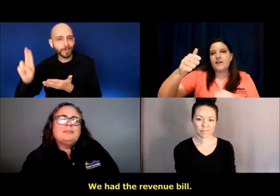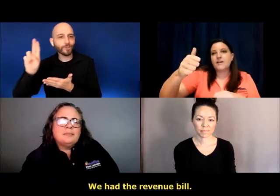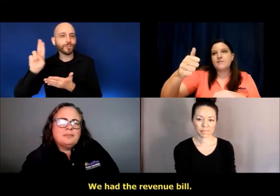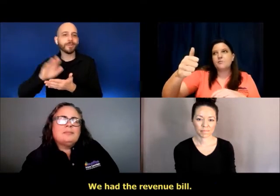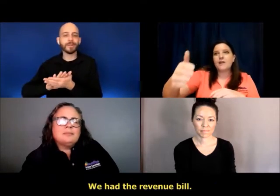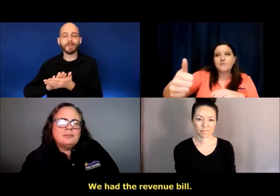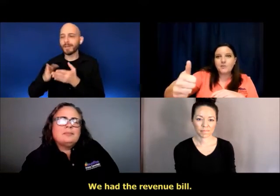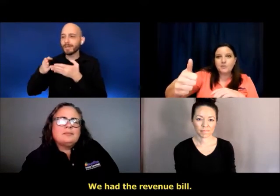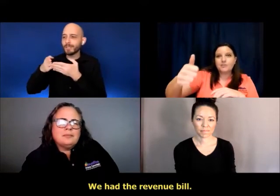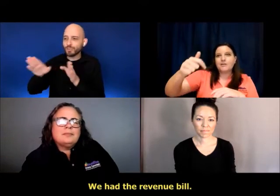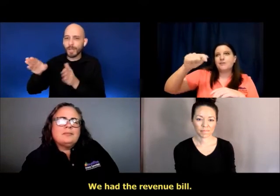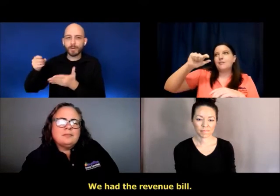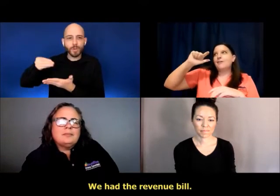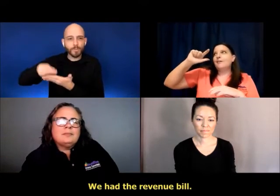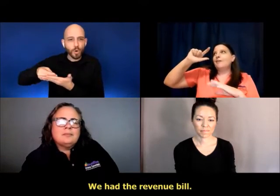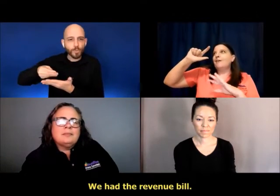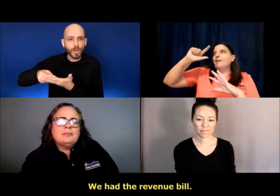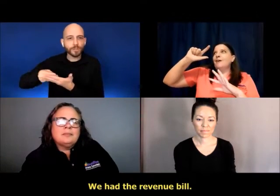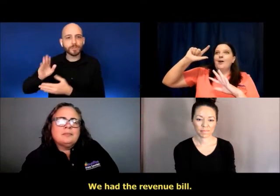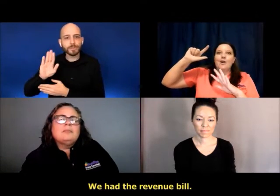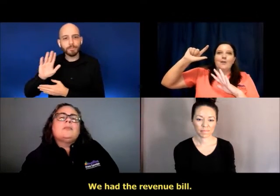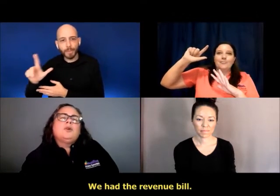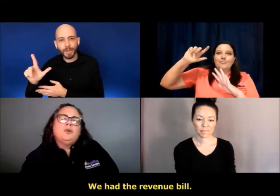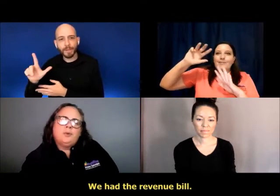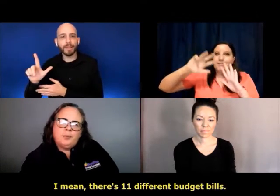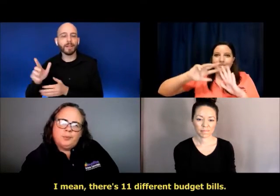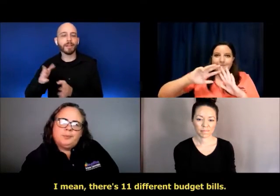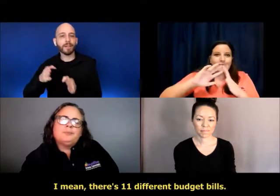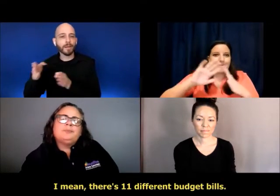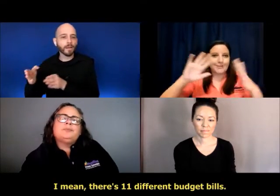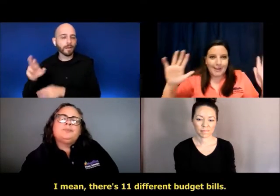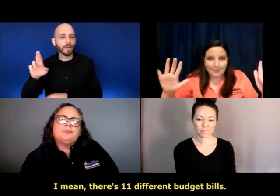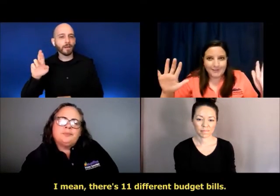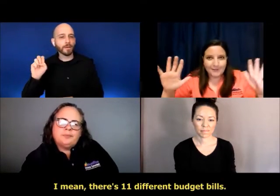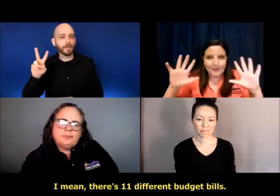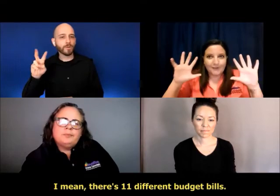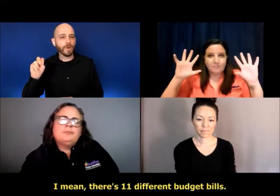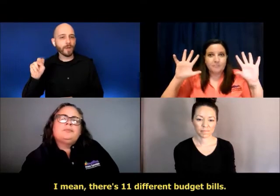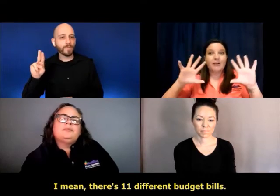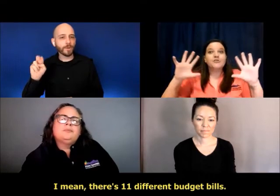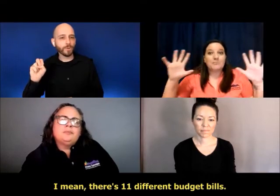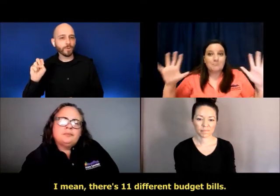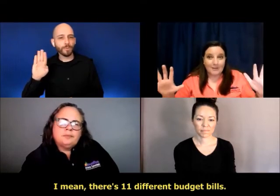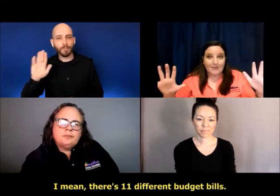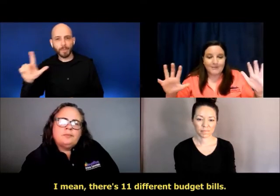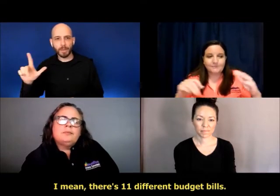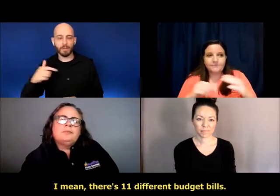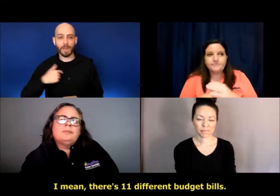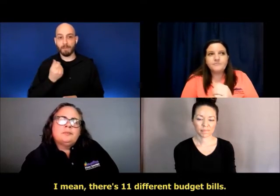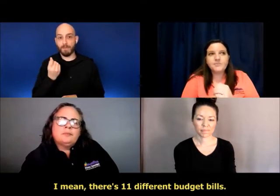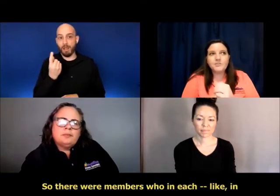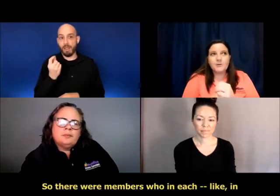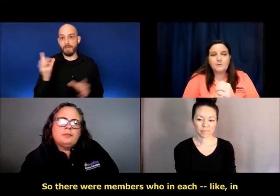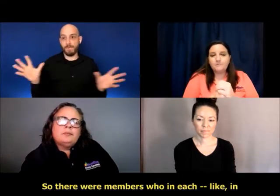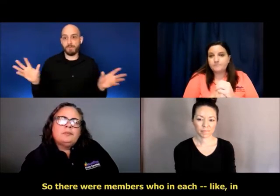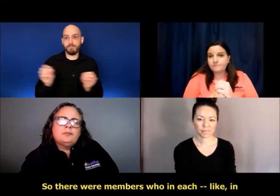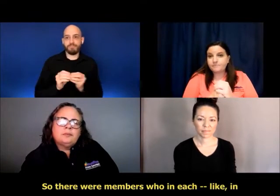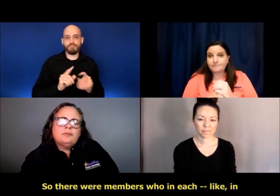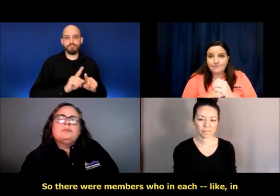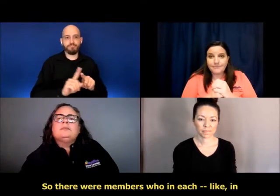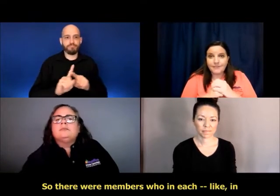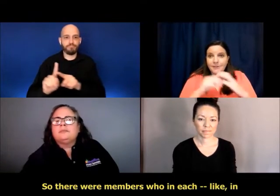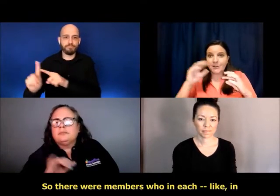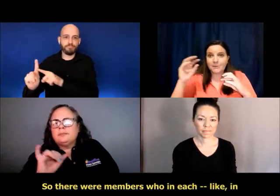bill. We had the revenue bill. I mean, there's 11 different budget bills. So,